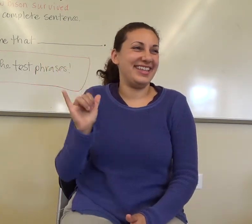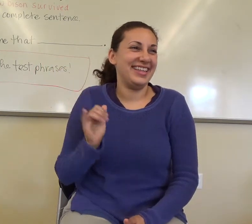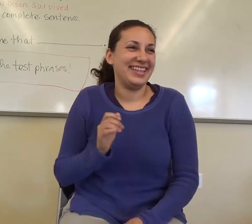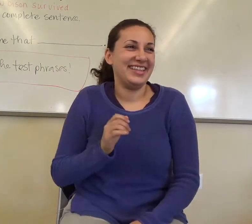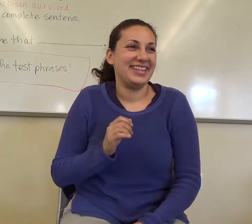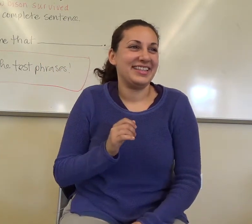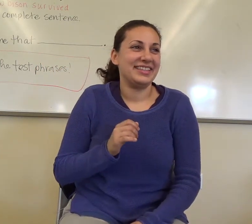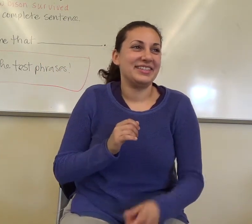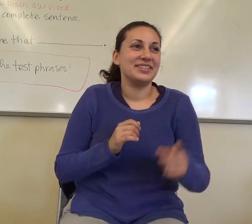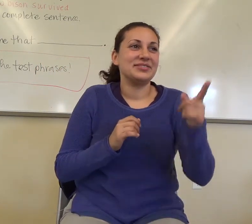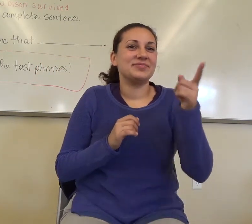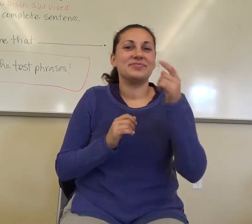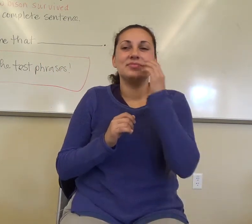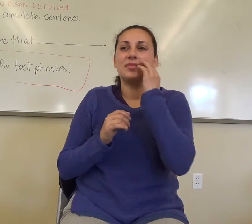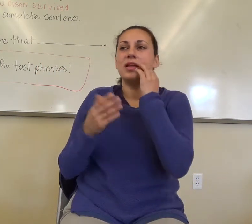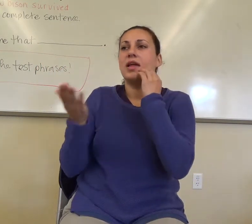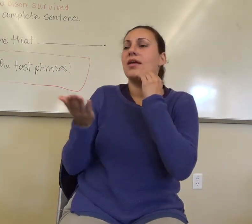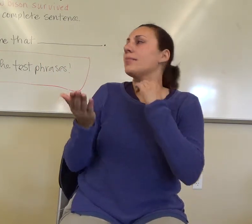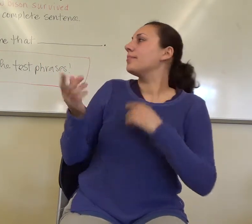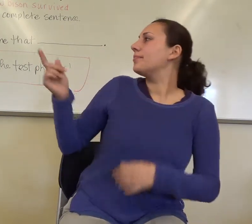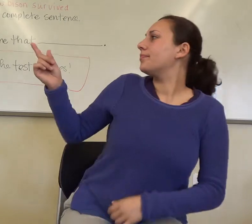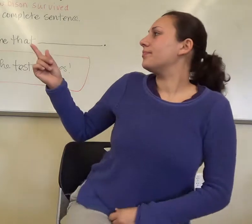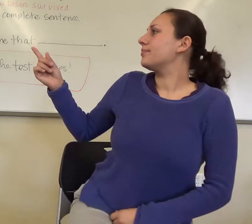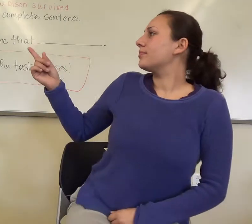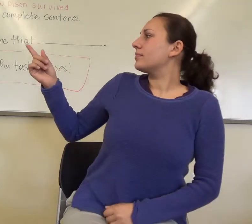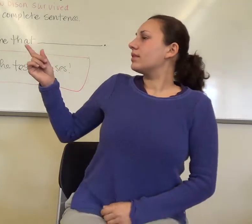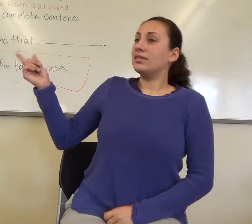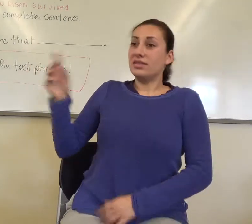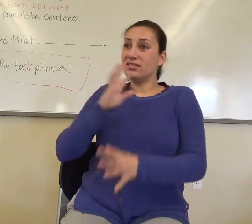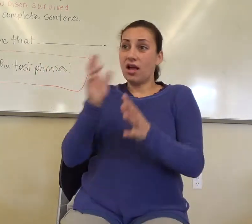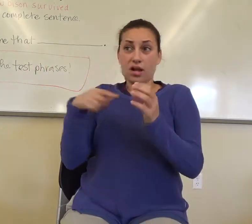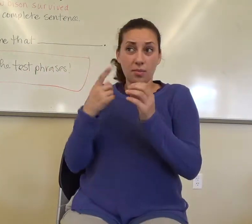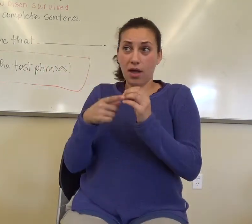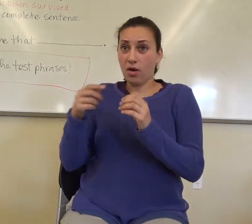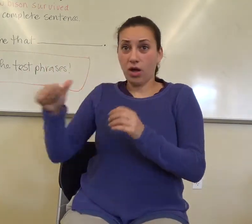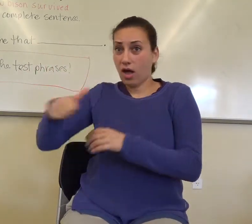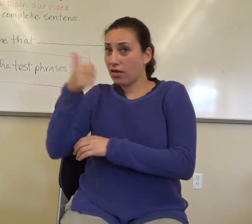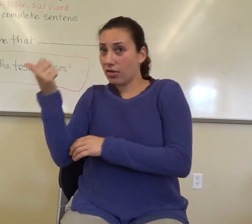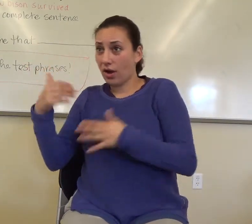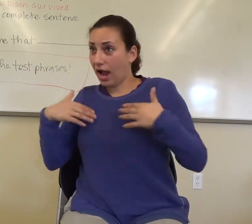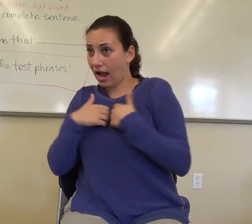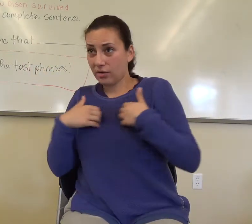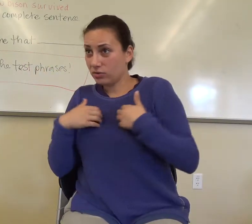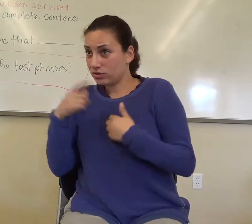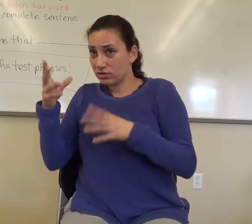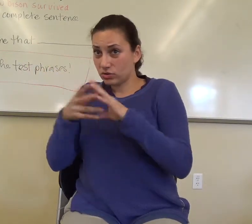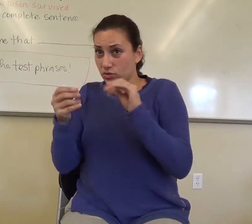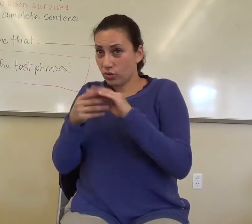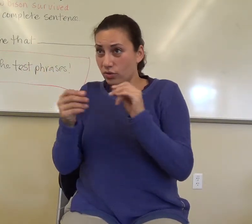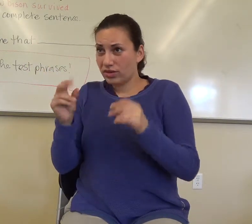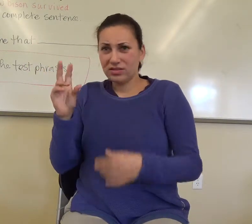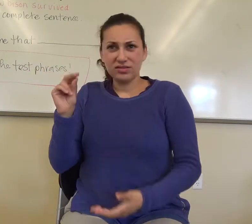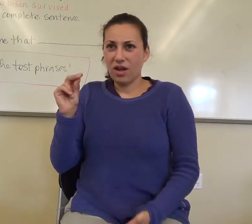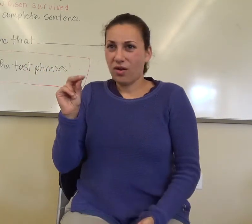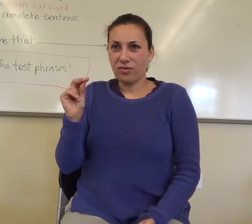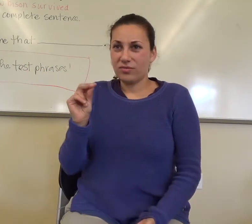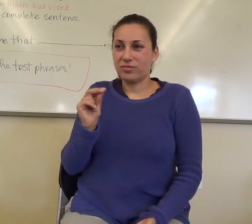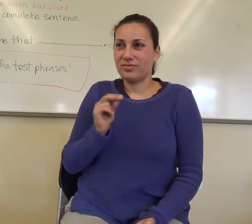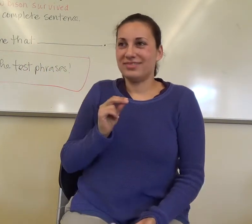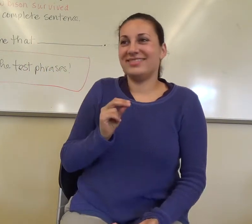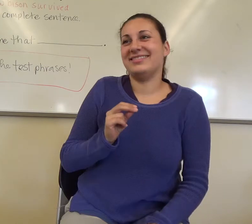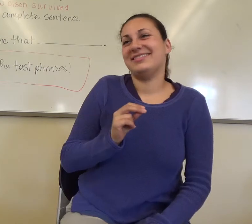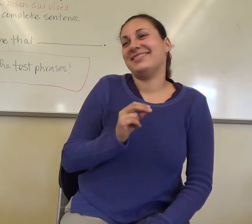Some of them. But here's my question. Does this mention any other prey? No. No. So, two